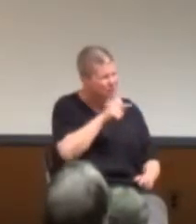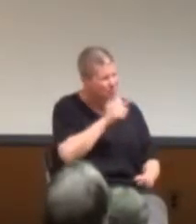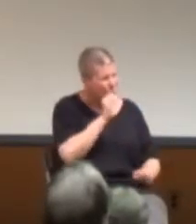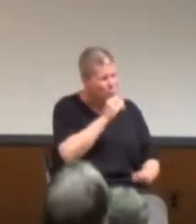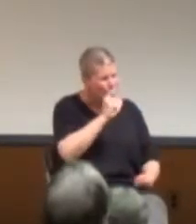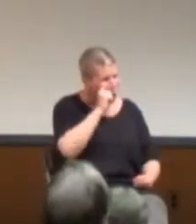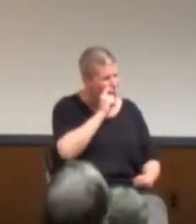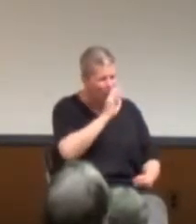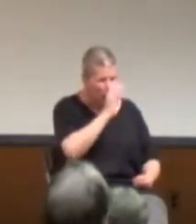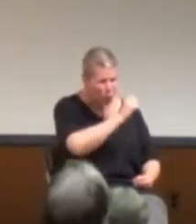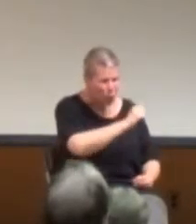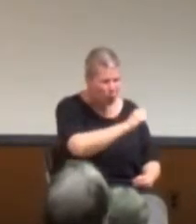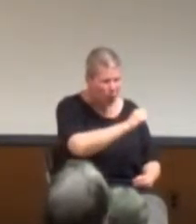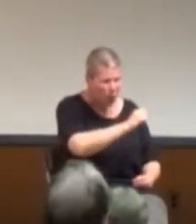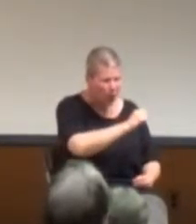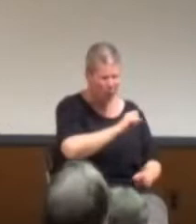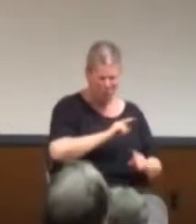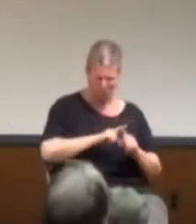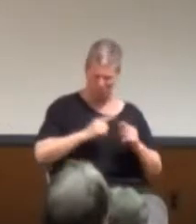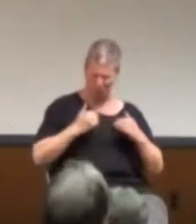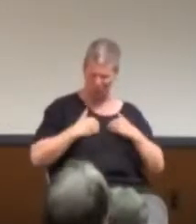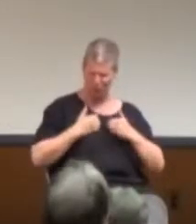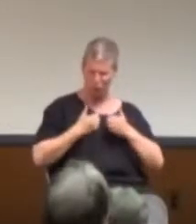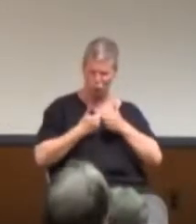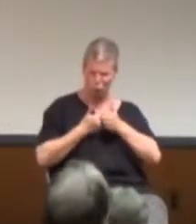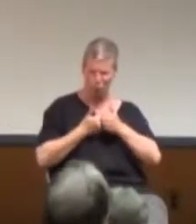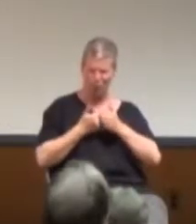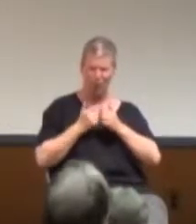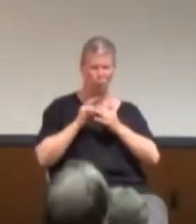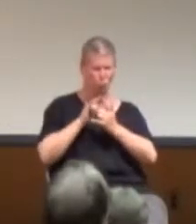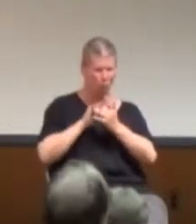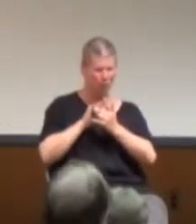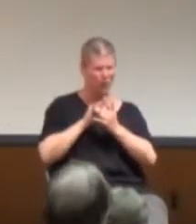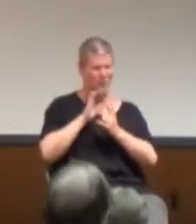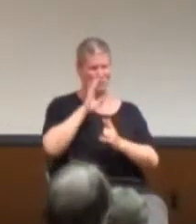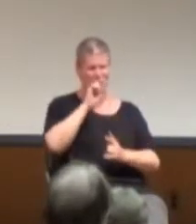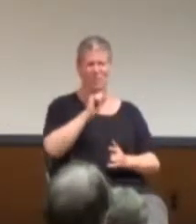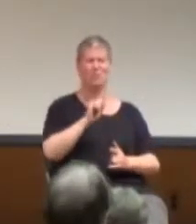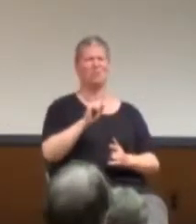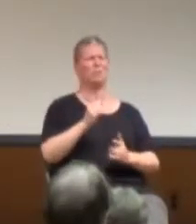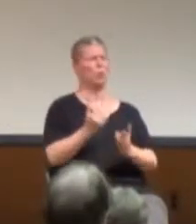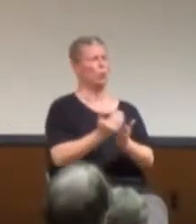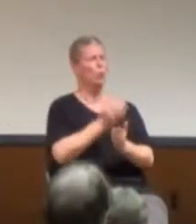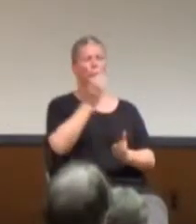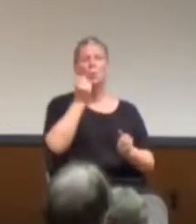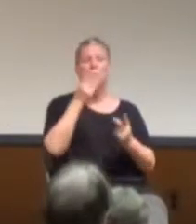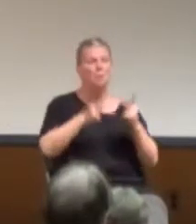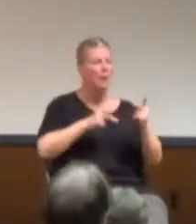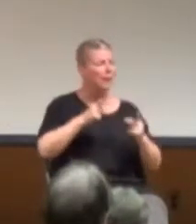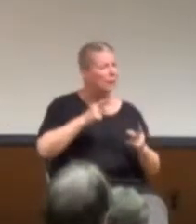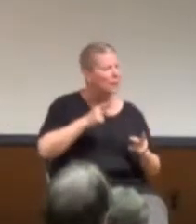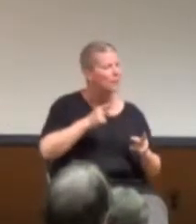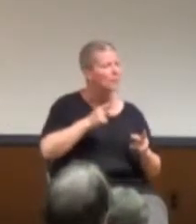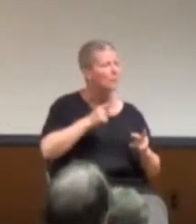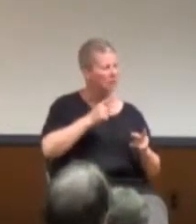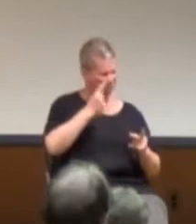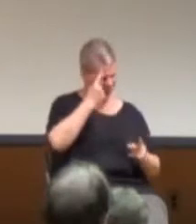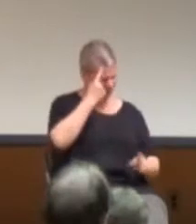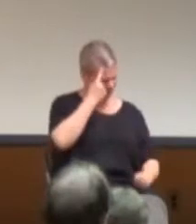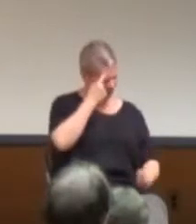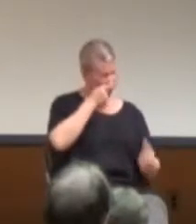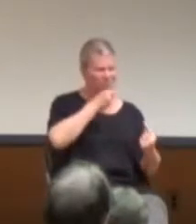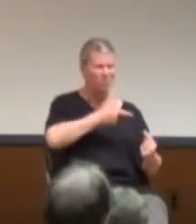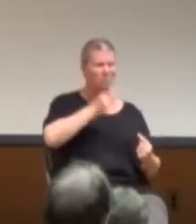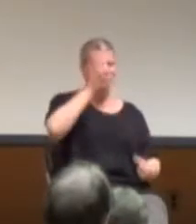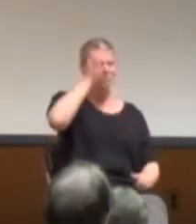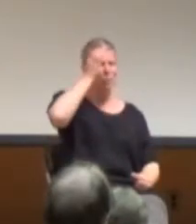romantic attraction in comparison to that, are very, very new to some people, and very difficult to understand. So, as soon as you start bringing in